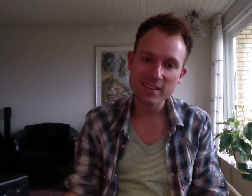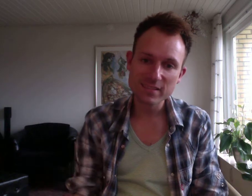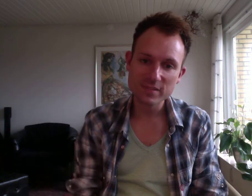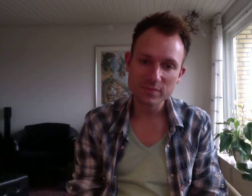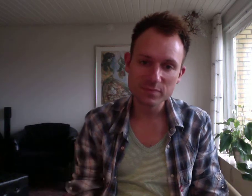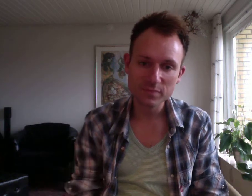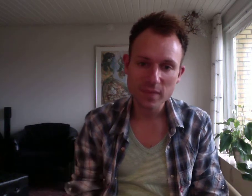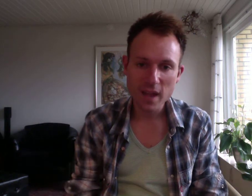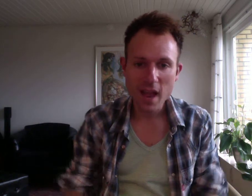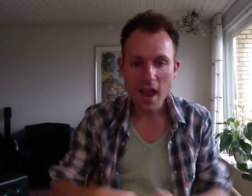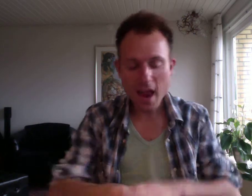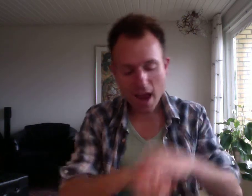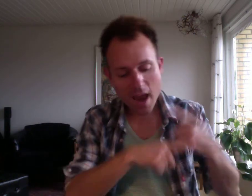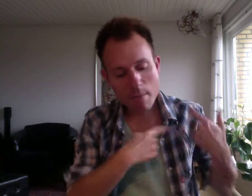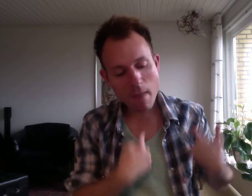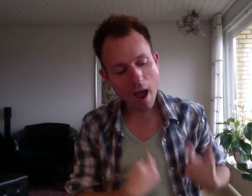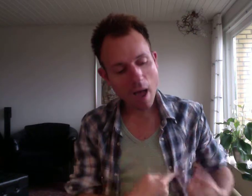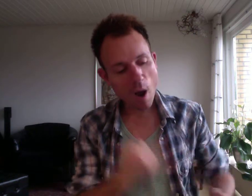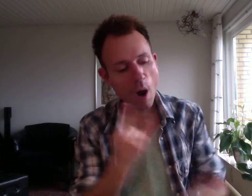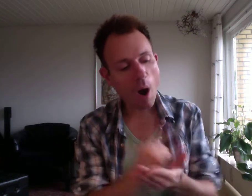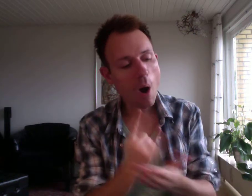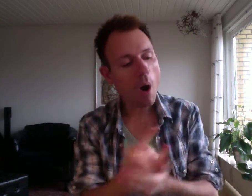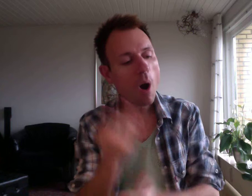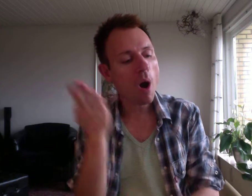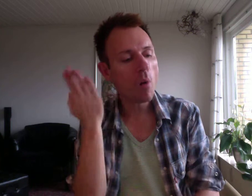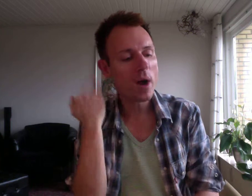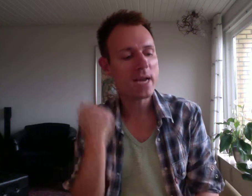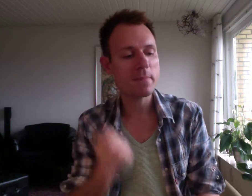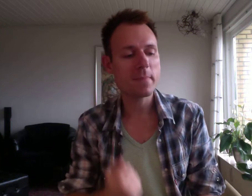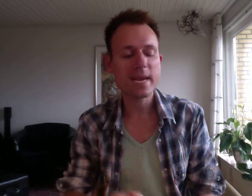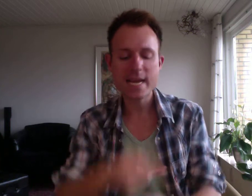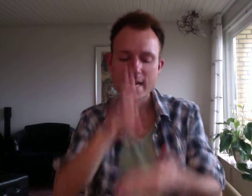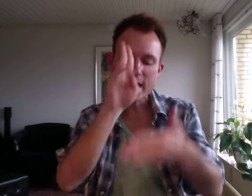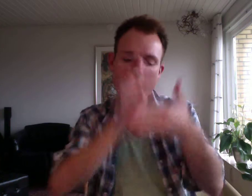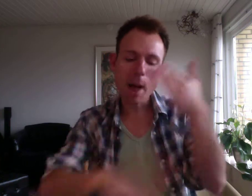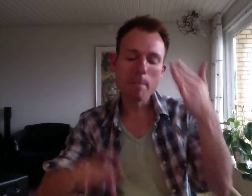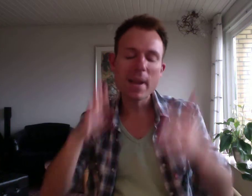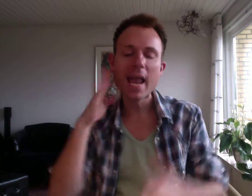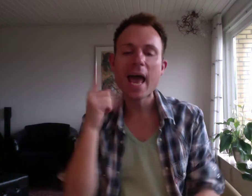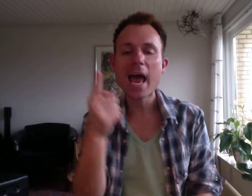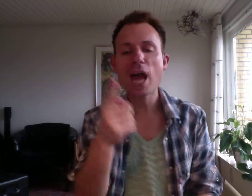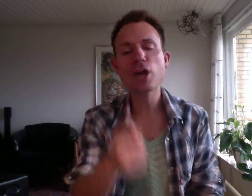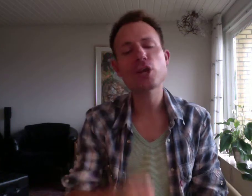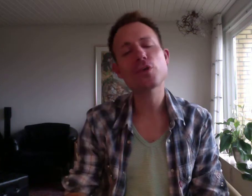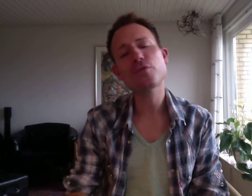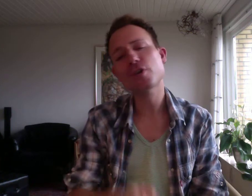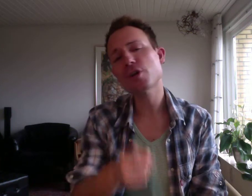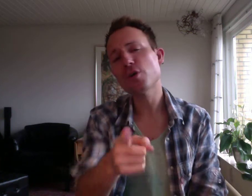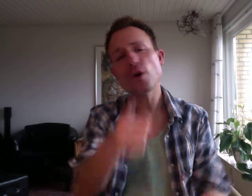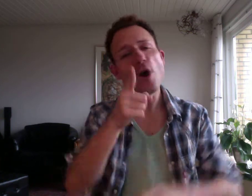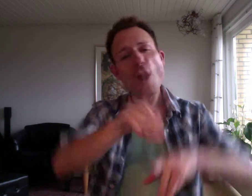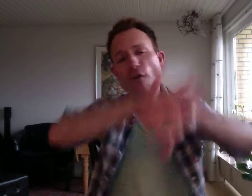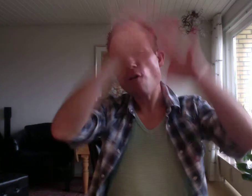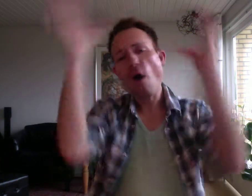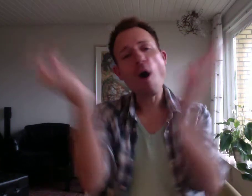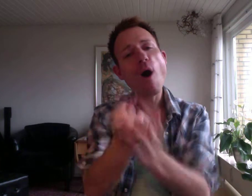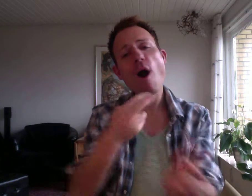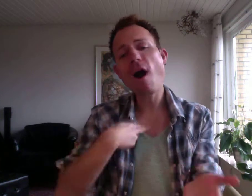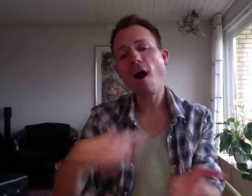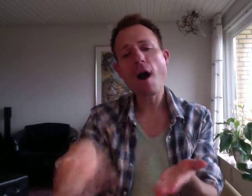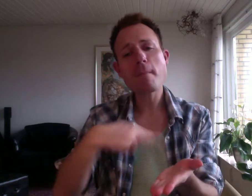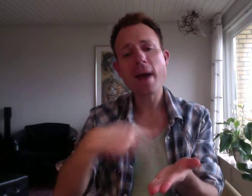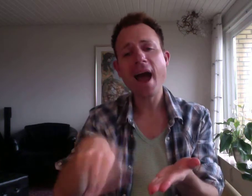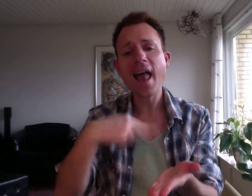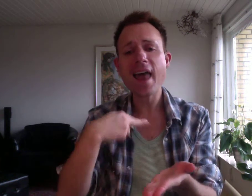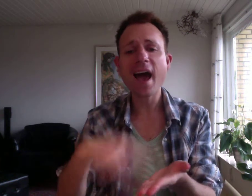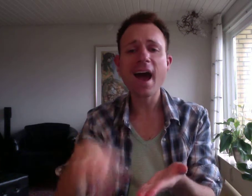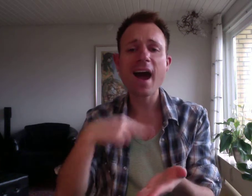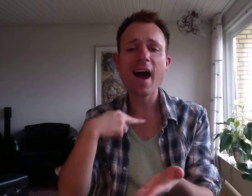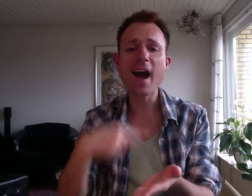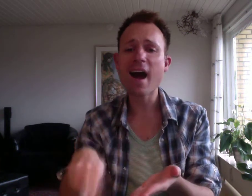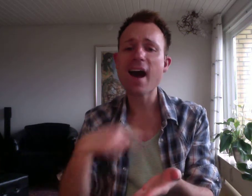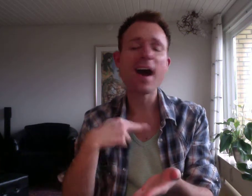In my dreams there'll always be A place for you for all my life